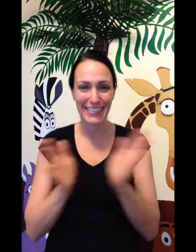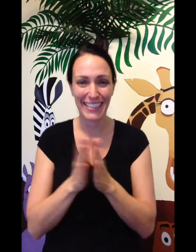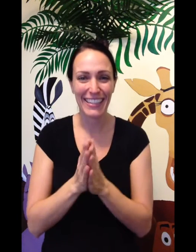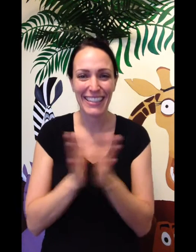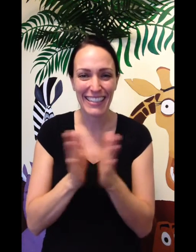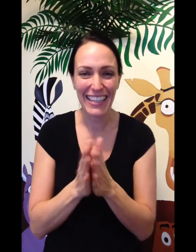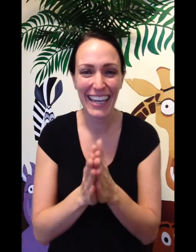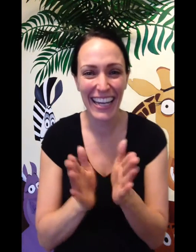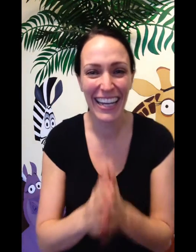Yay!